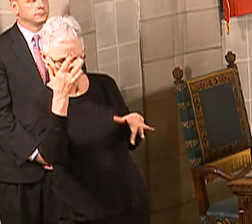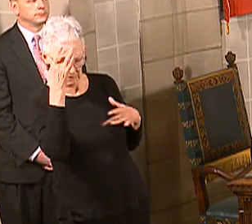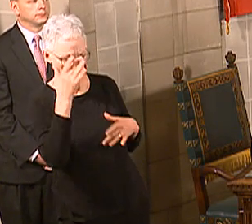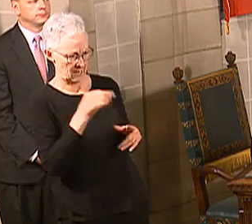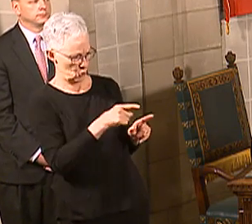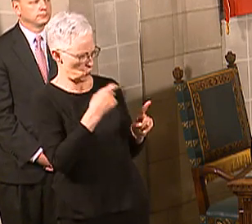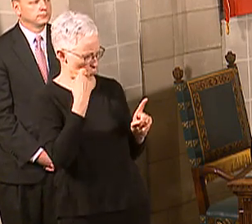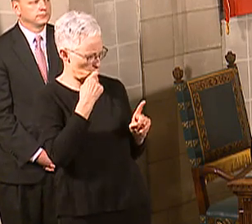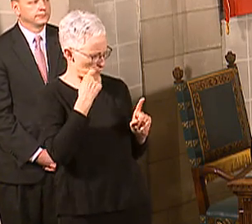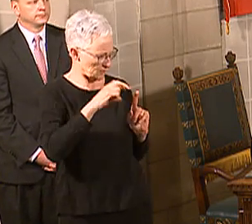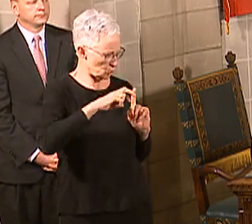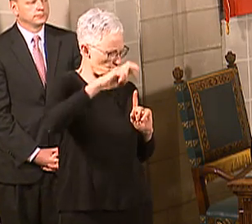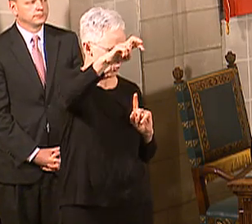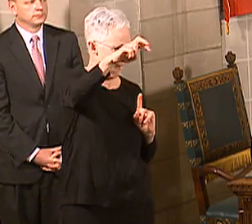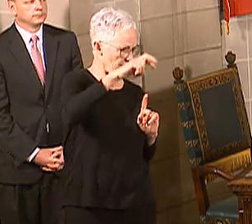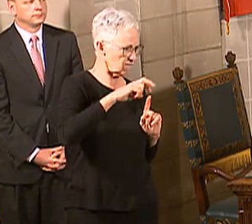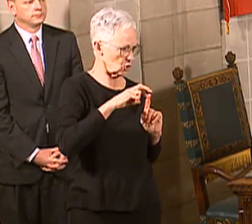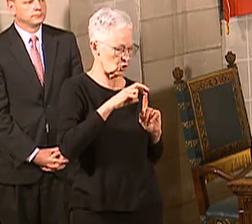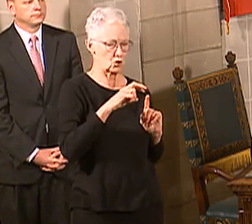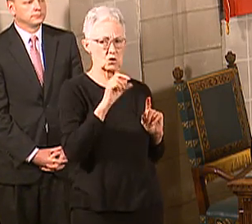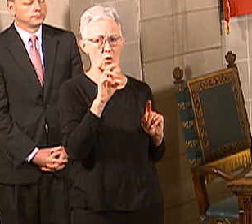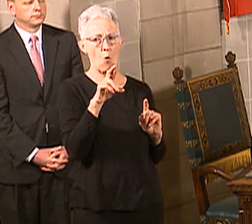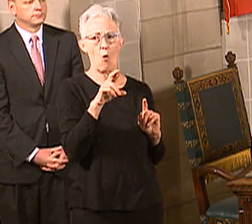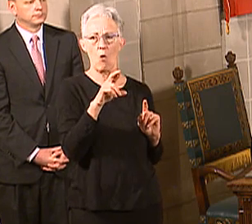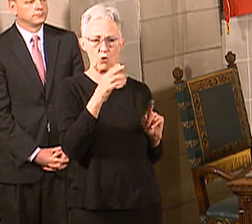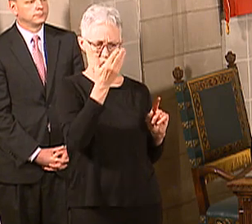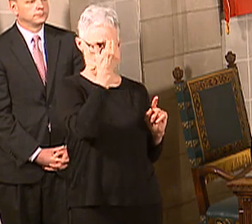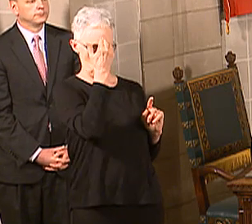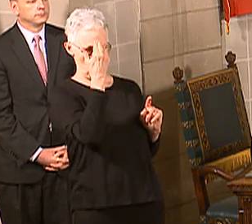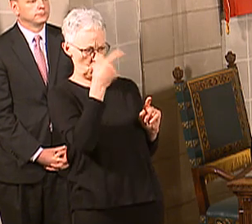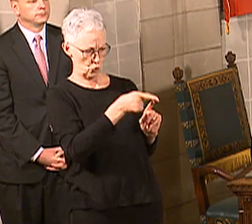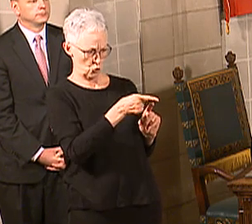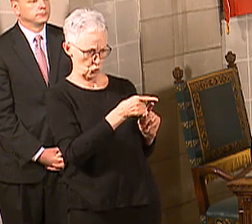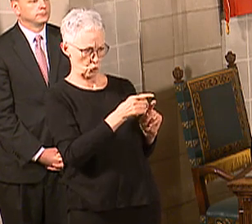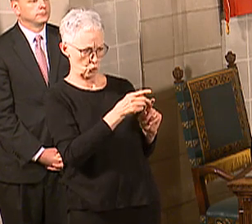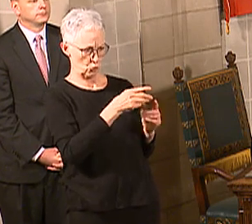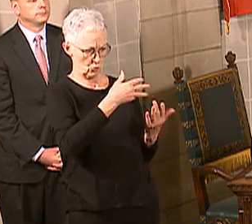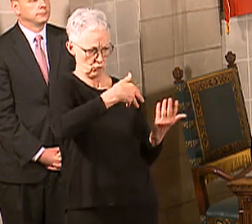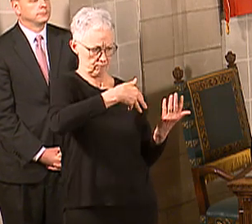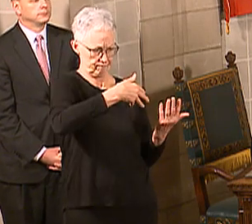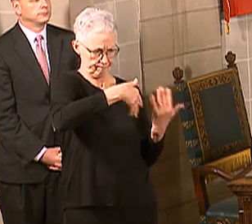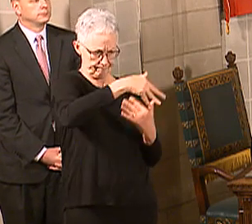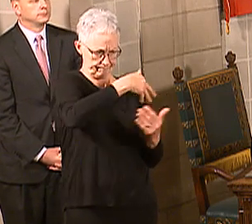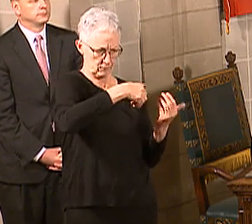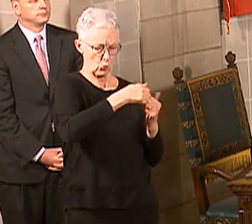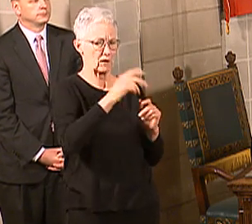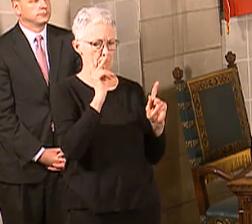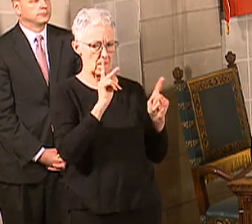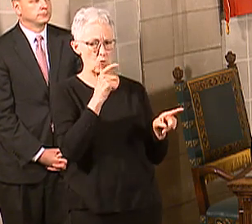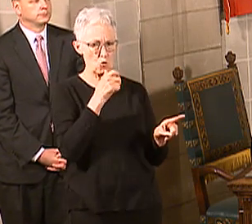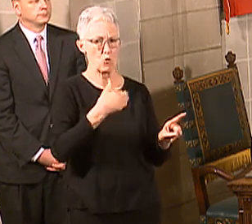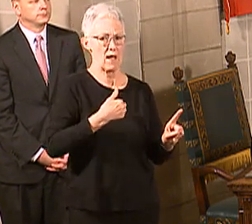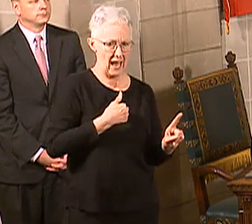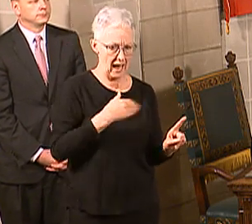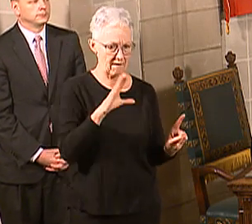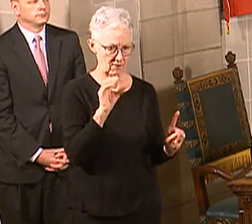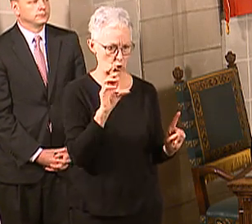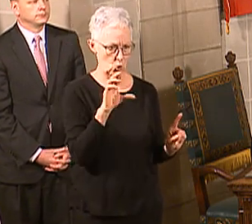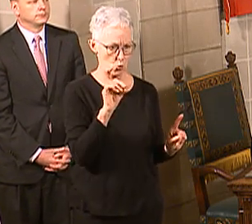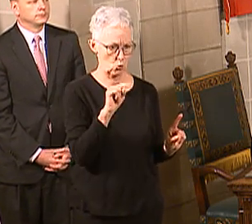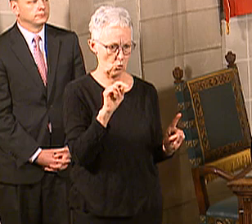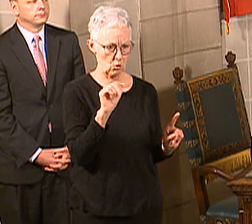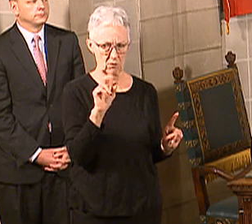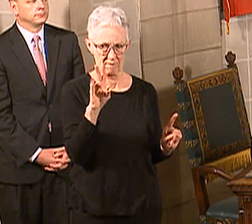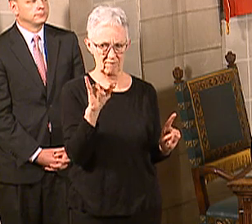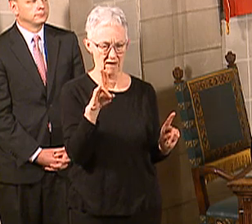or even associated with somebody who is known to have the coronavirus, those people will be tested whether they're in Scotts Bluff or in